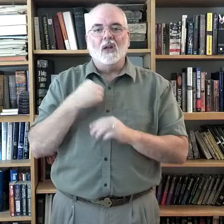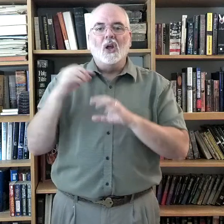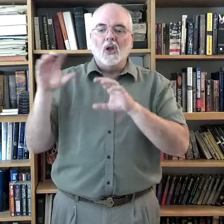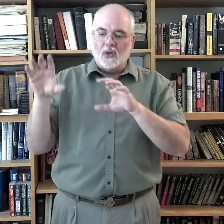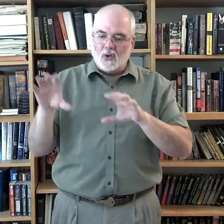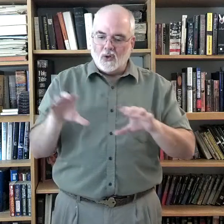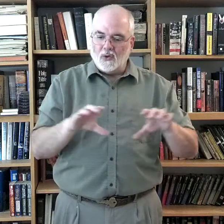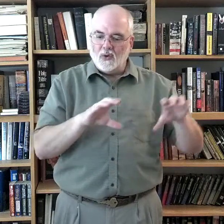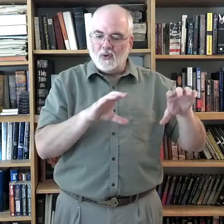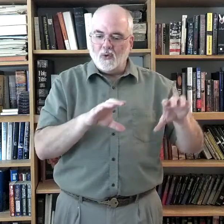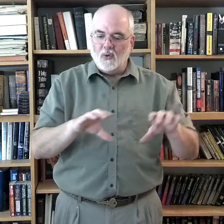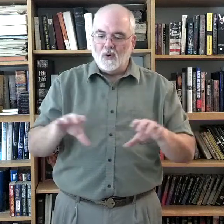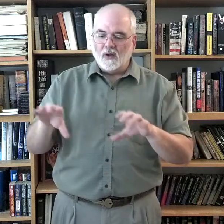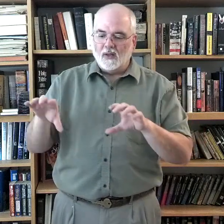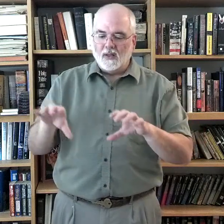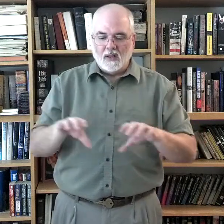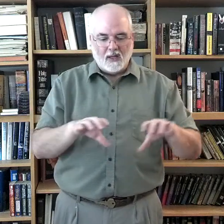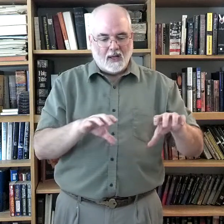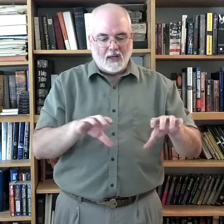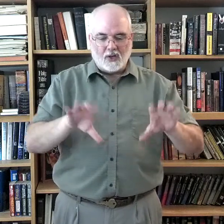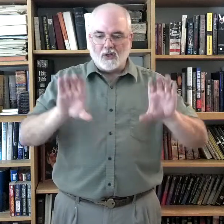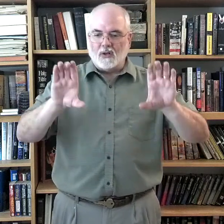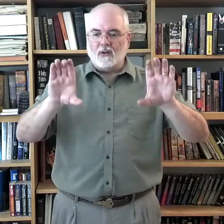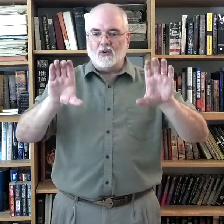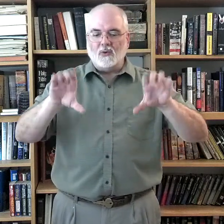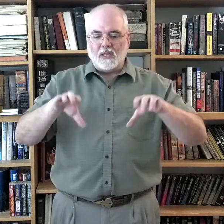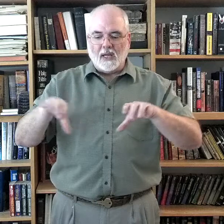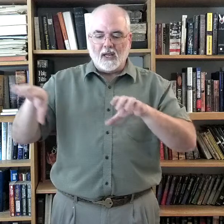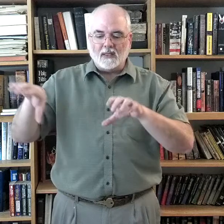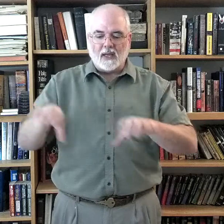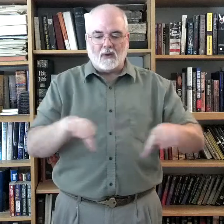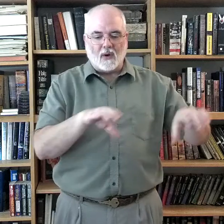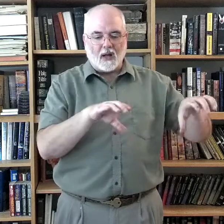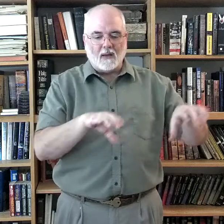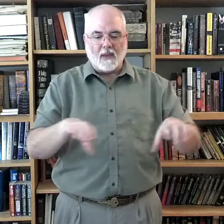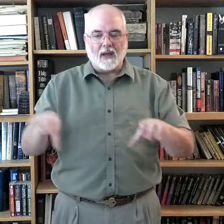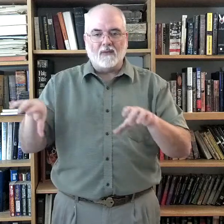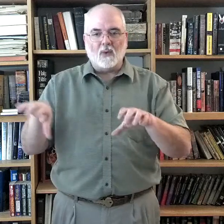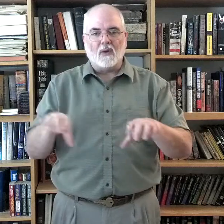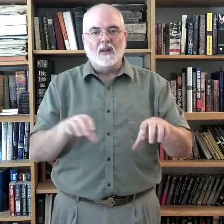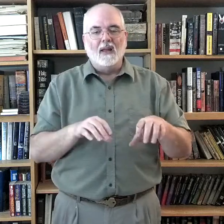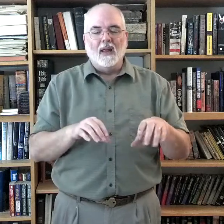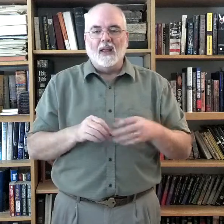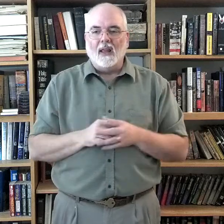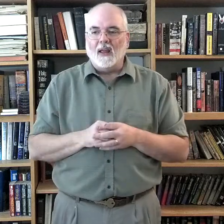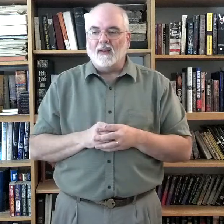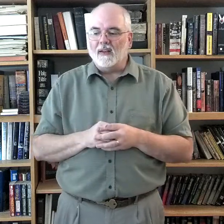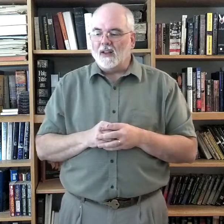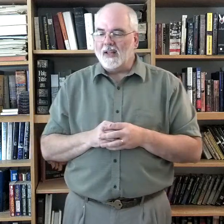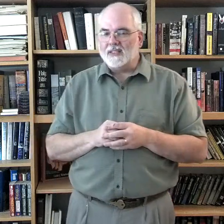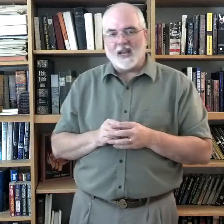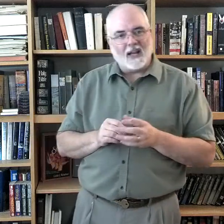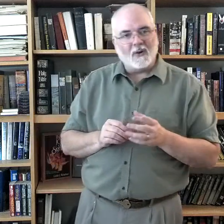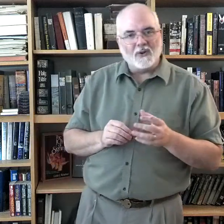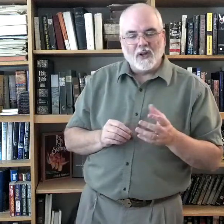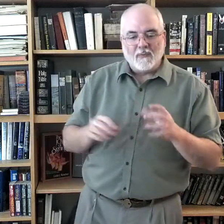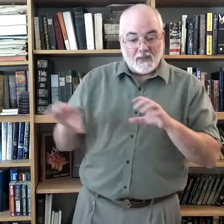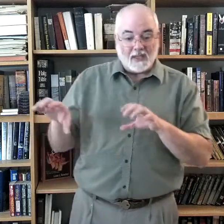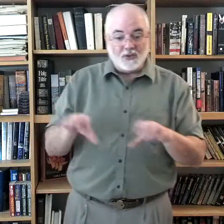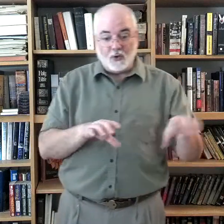To do. And it's just two C hands kind of rocking back and forth. And in sign language, this is do,